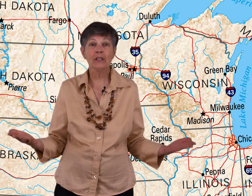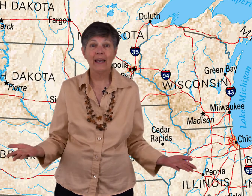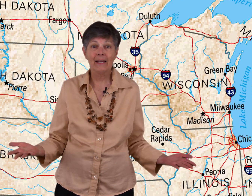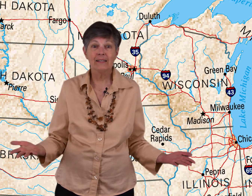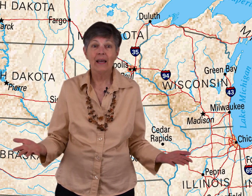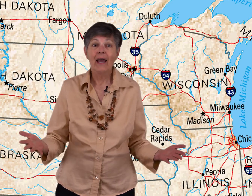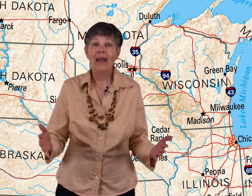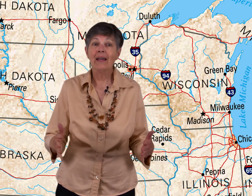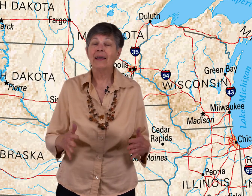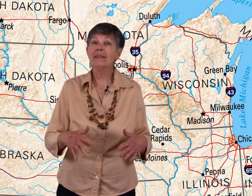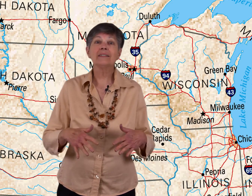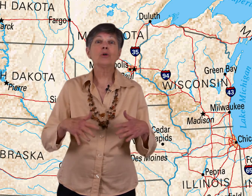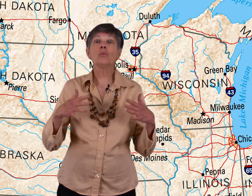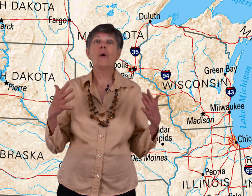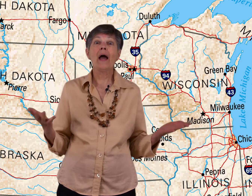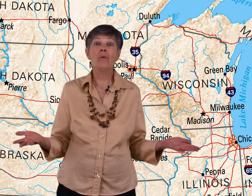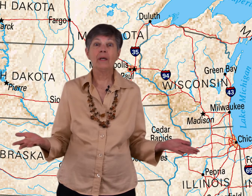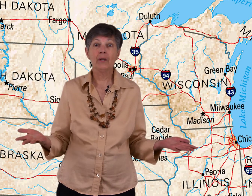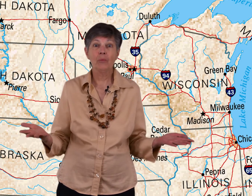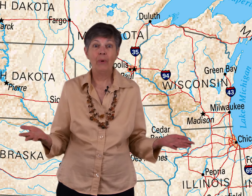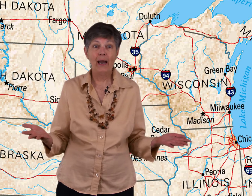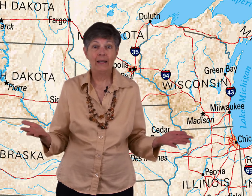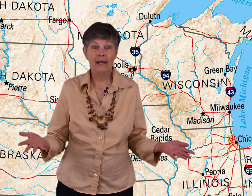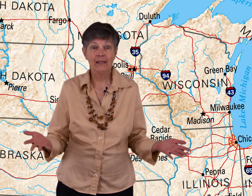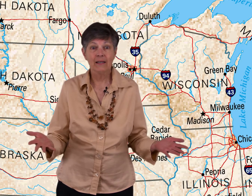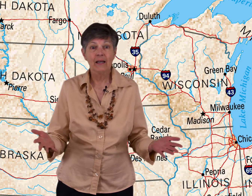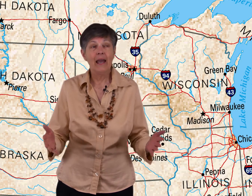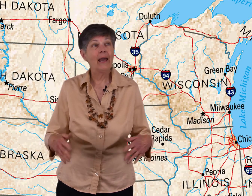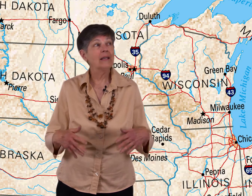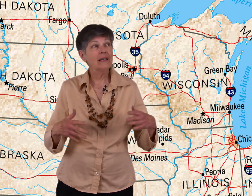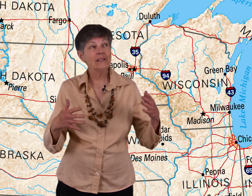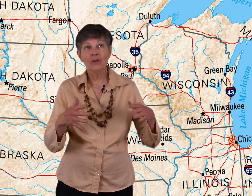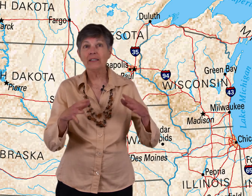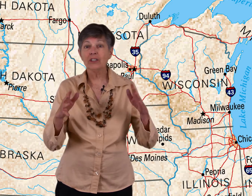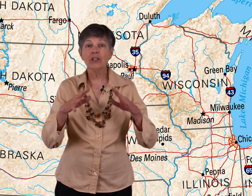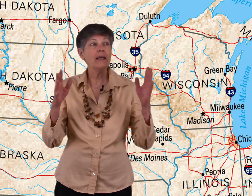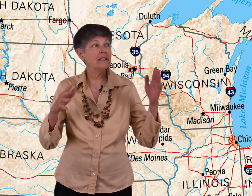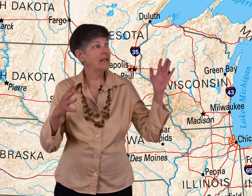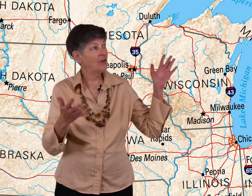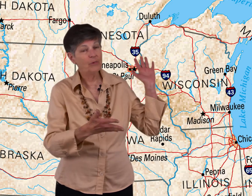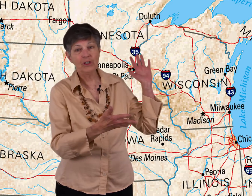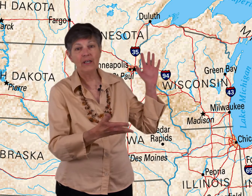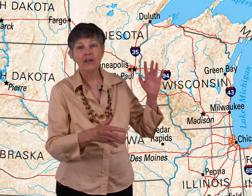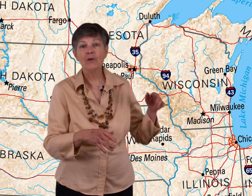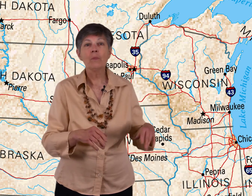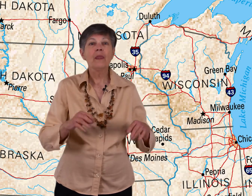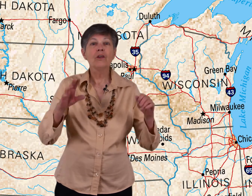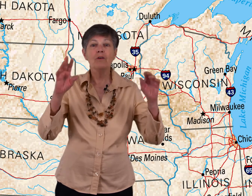lakes, and it's surrounded by lakes. And so let's just look at the state of Michigan here. You've